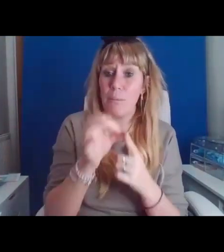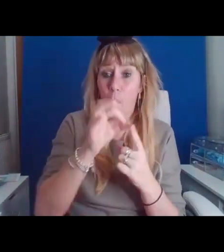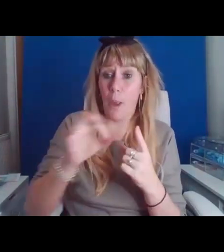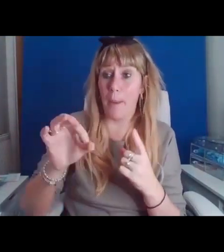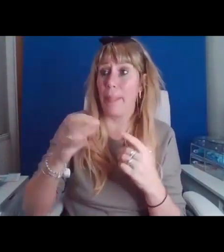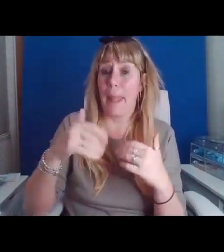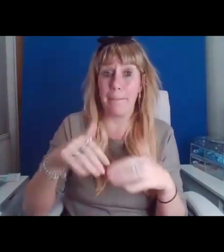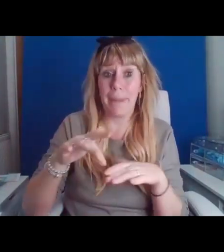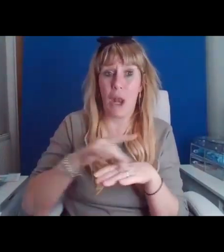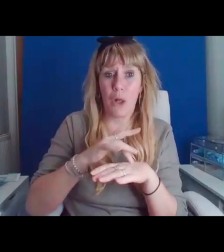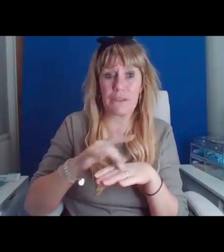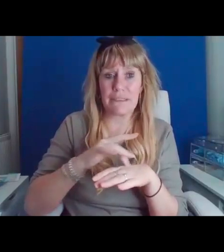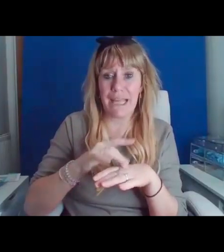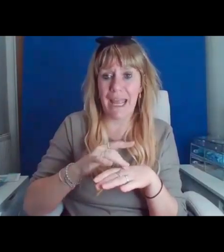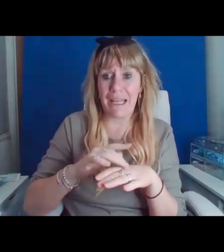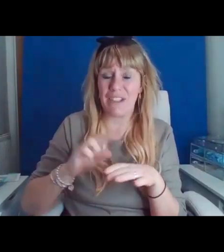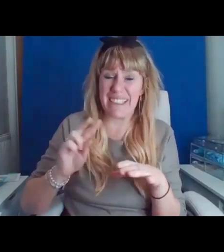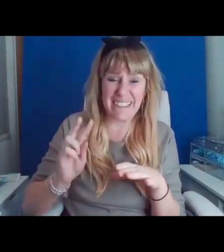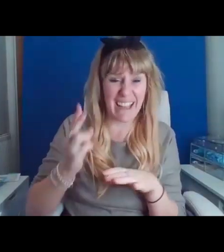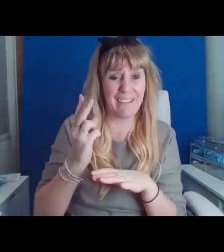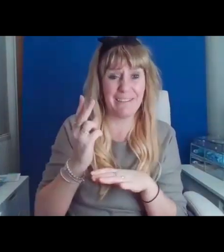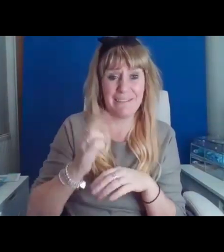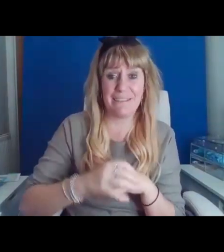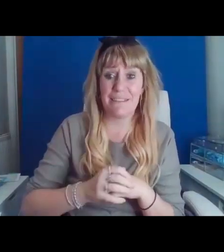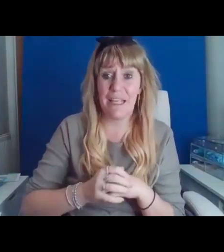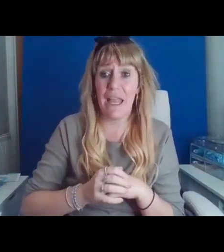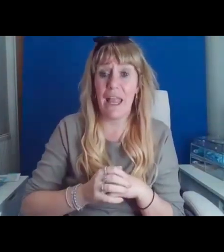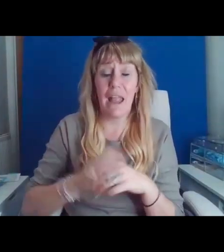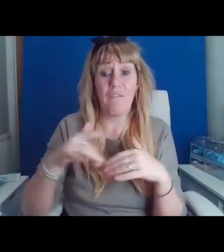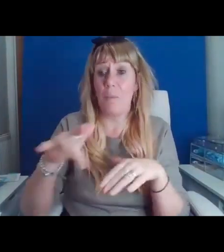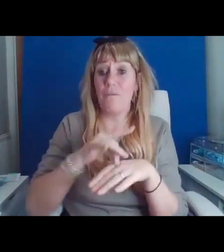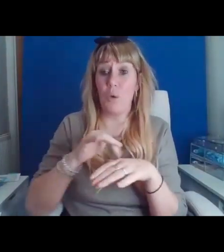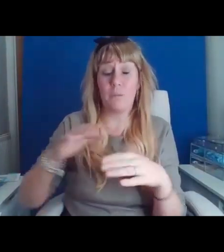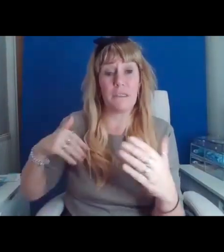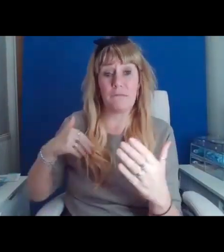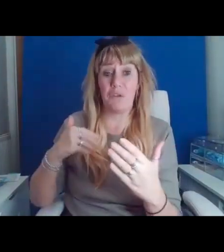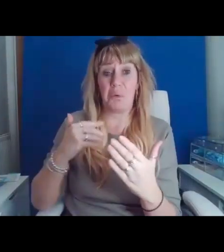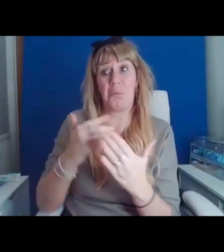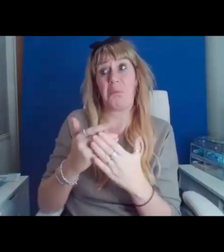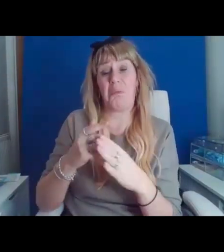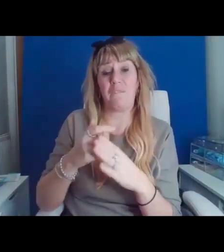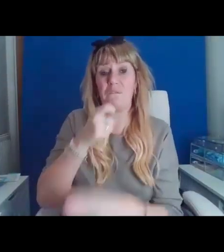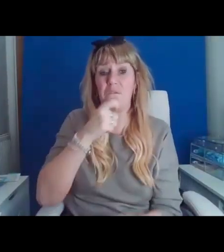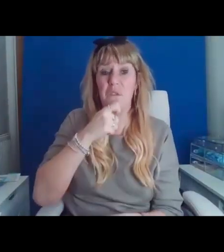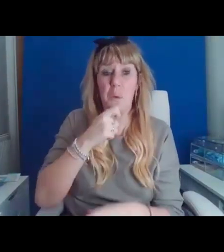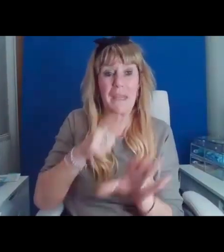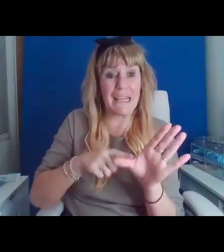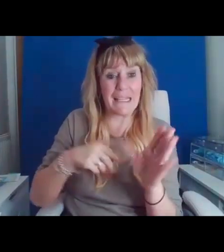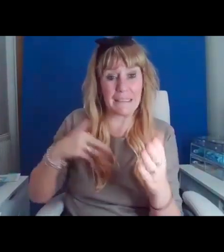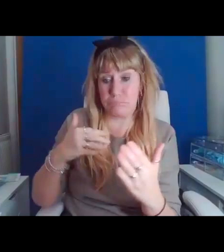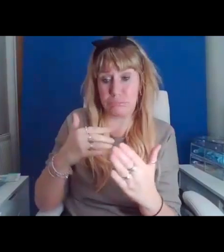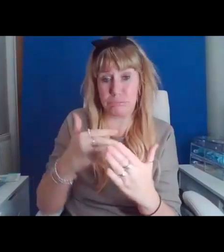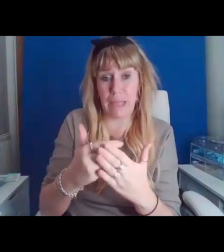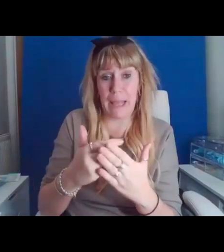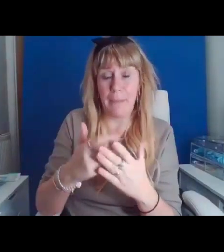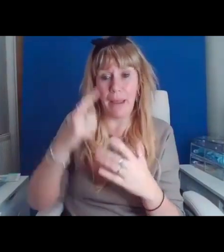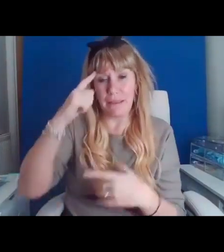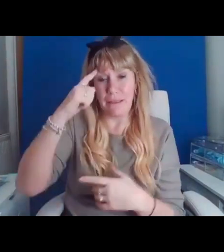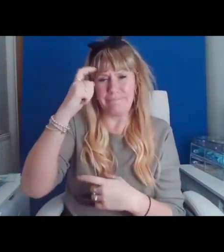a couple of years old and I haven't performed it for a couple of years. And it's been stuck in my head